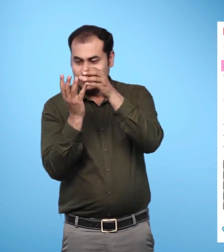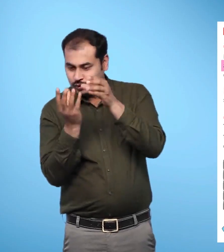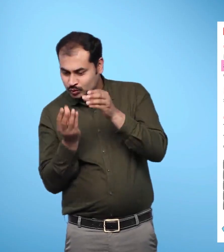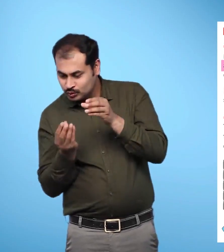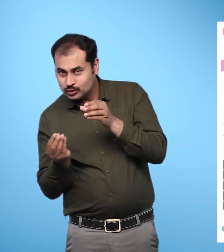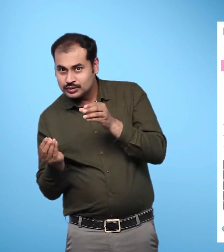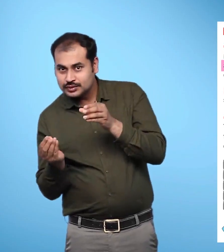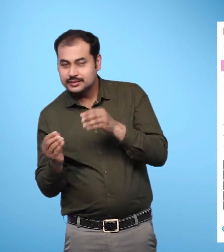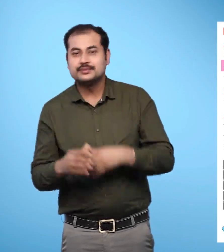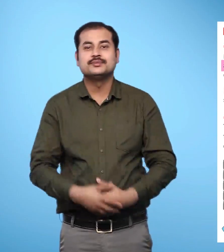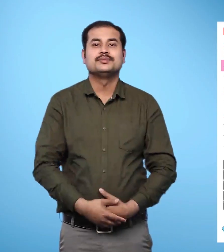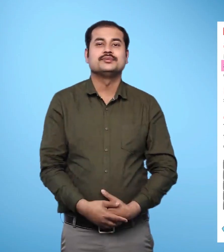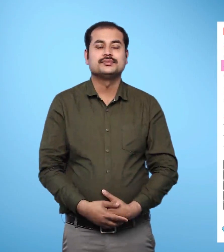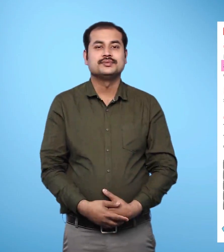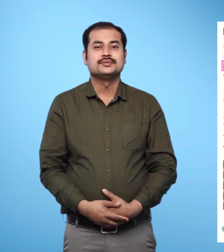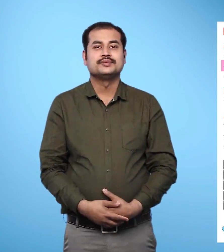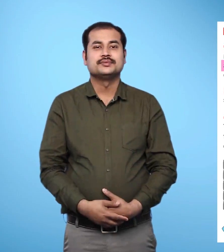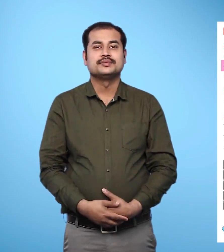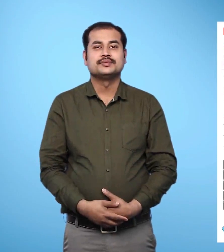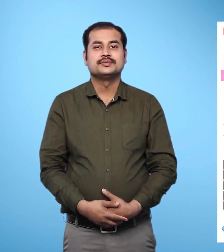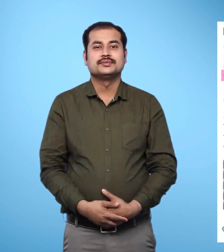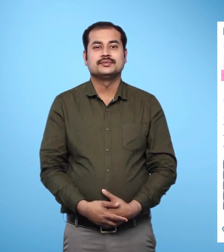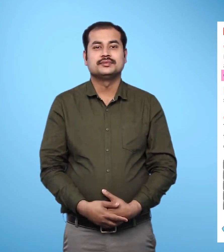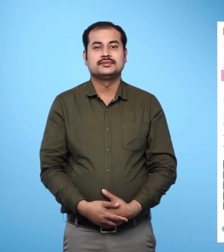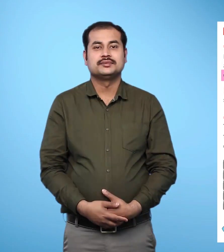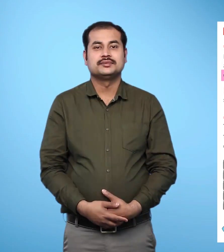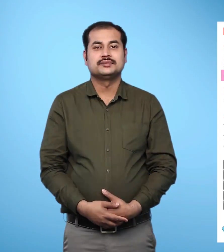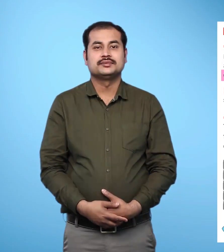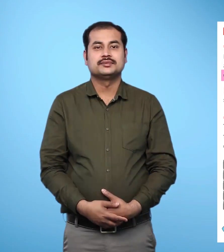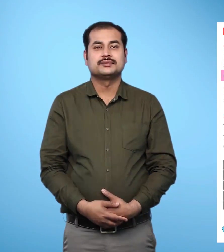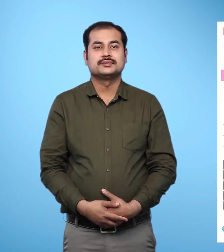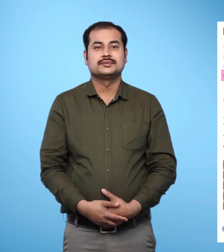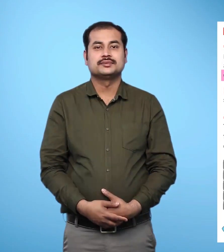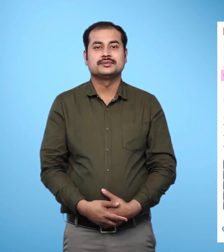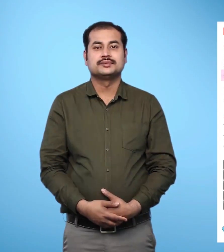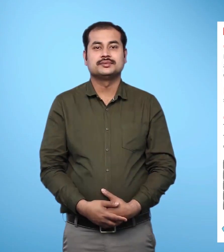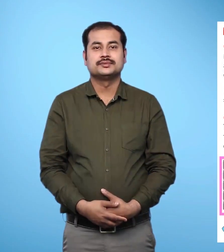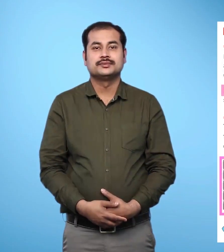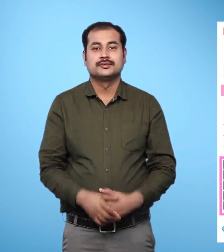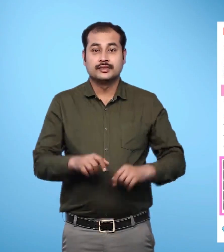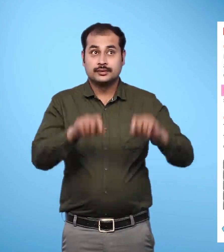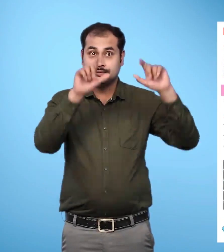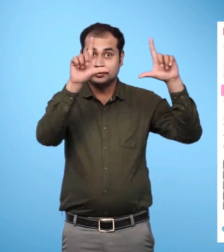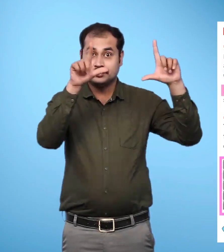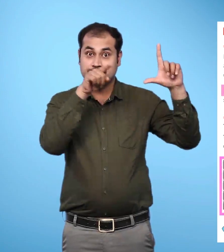and tail like stem coming out from the bottom. Part 1 Picture